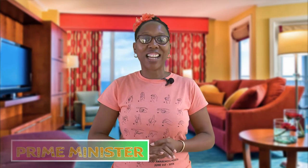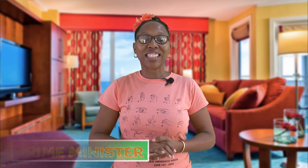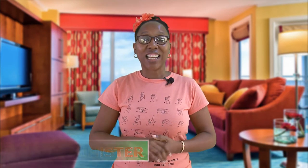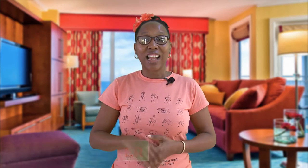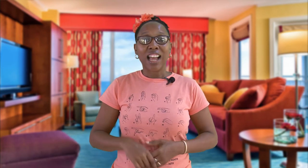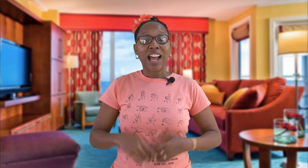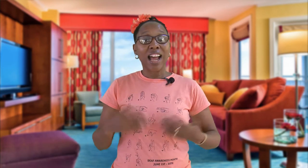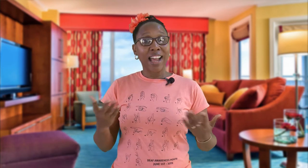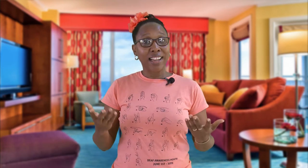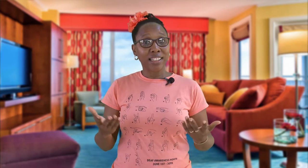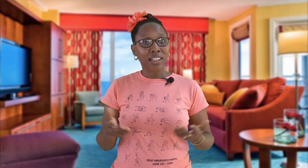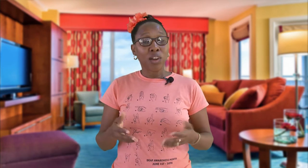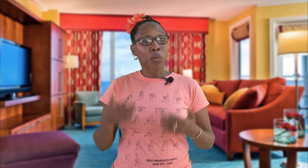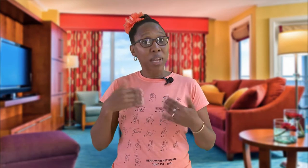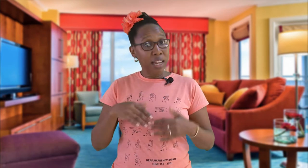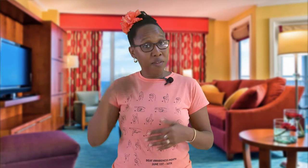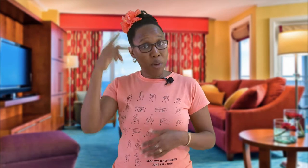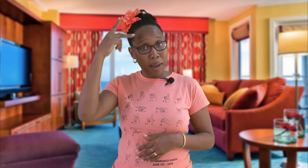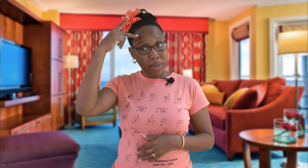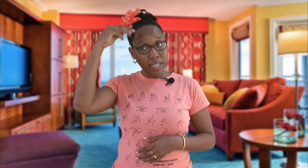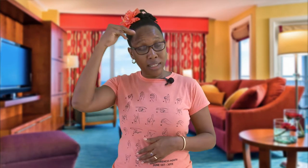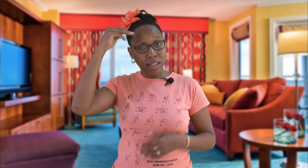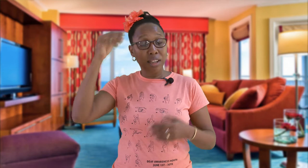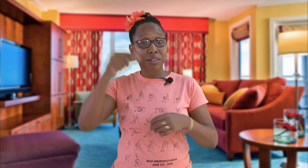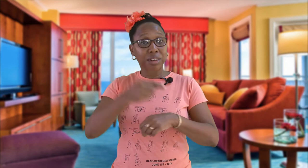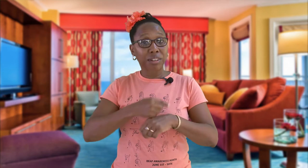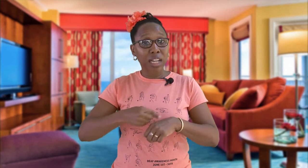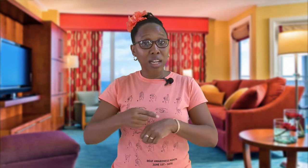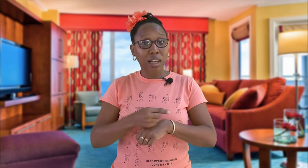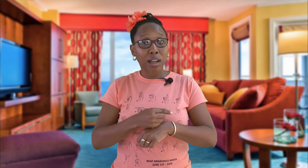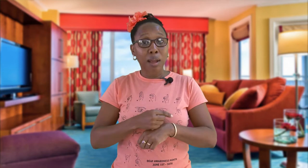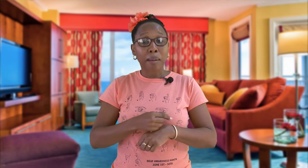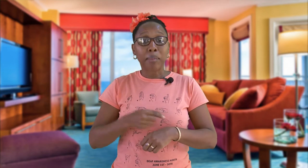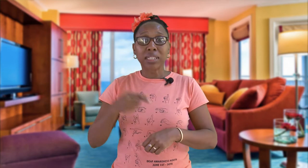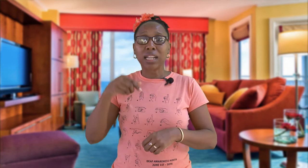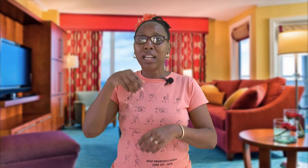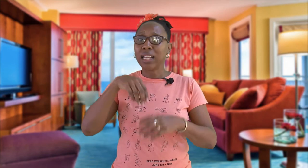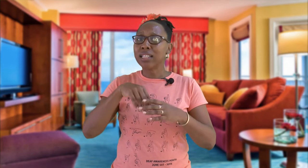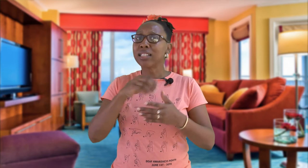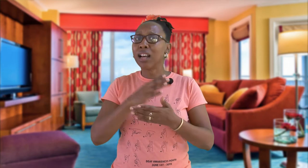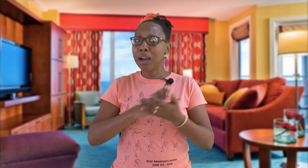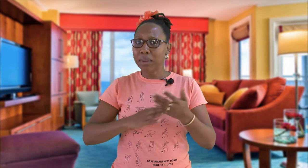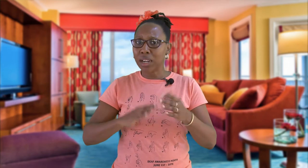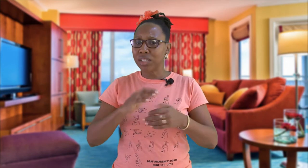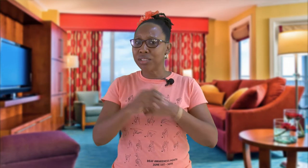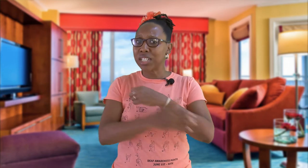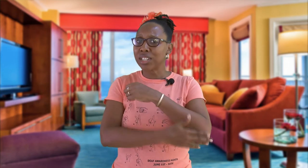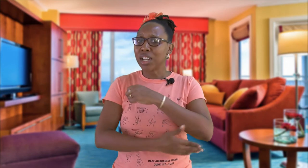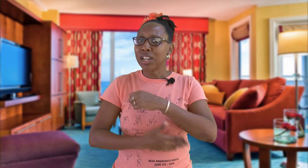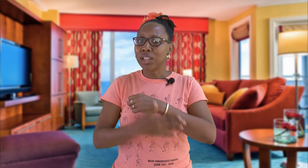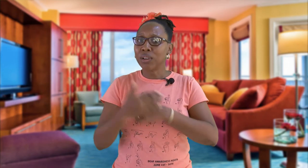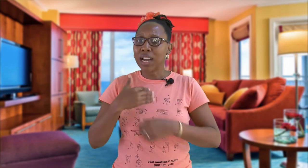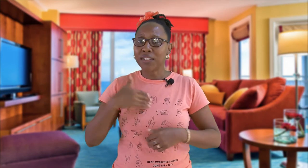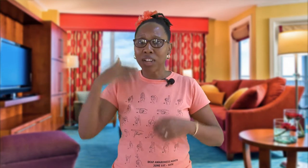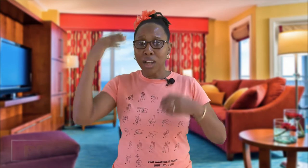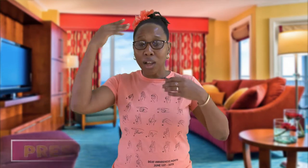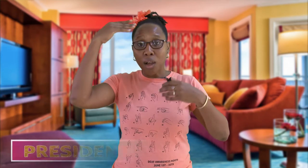right and we have prime minister here in grenada but in some countries you have a